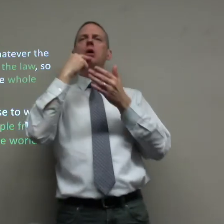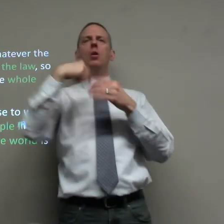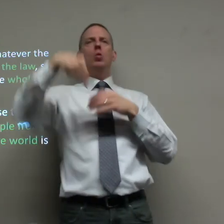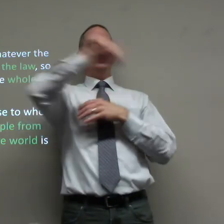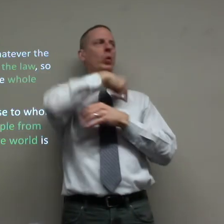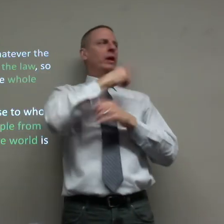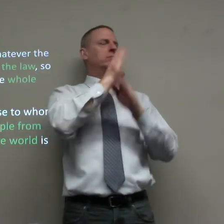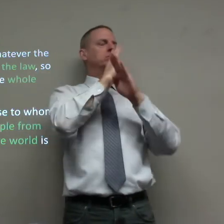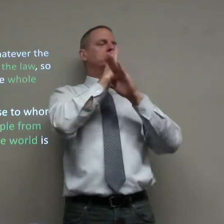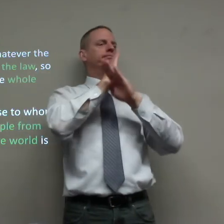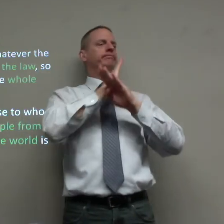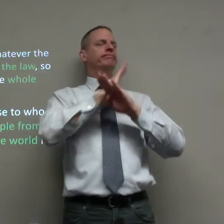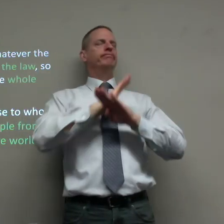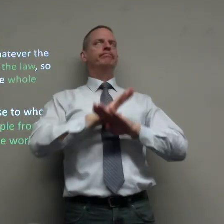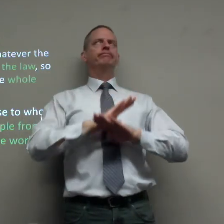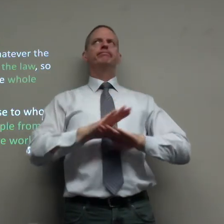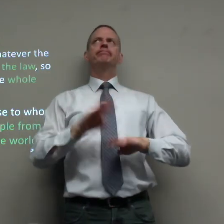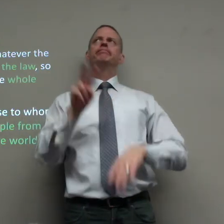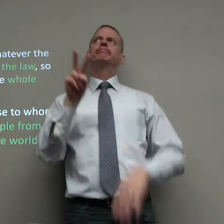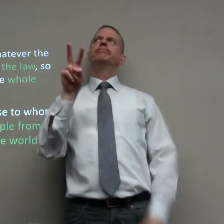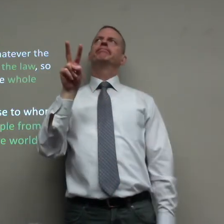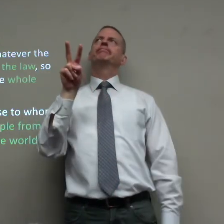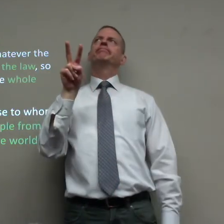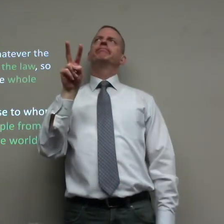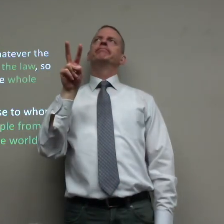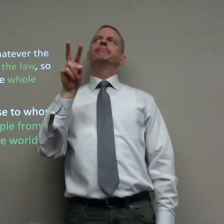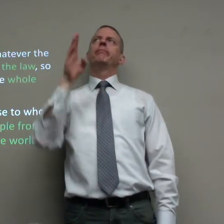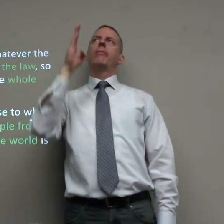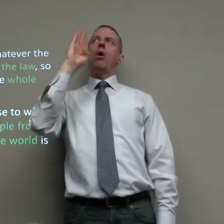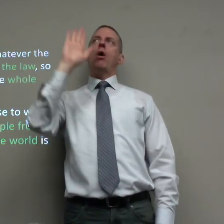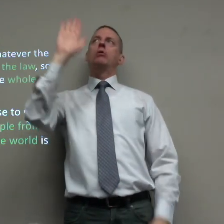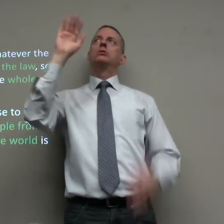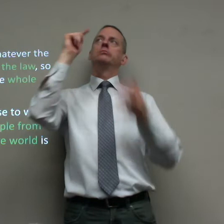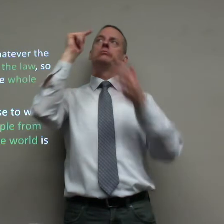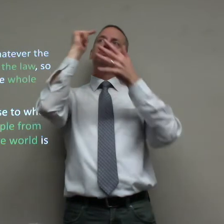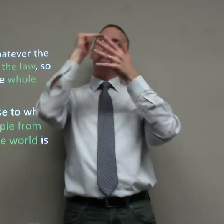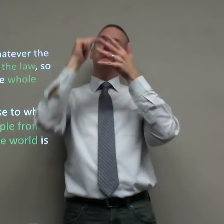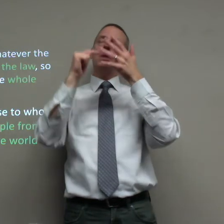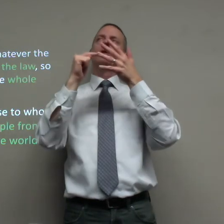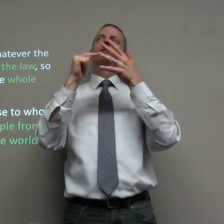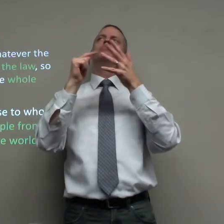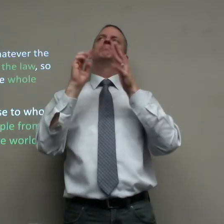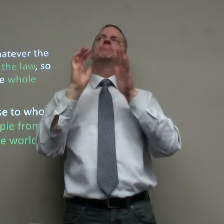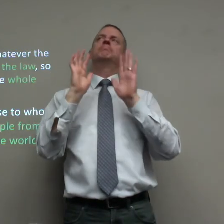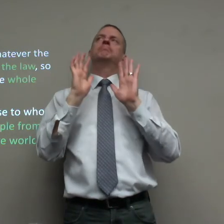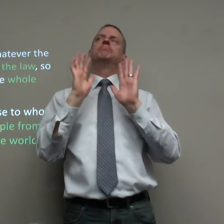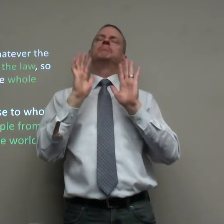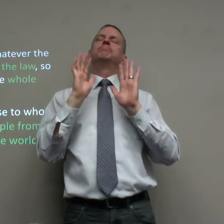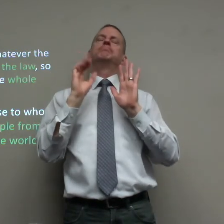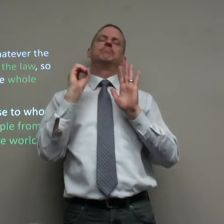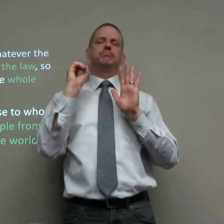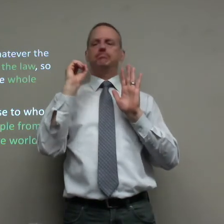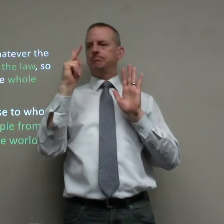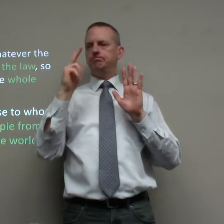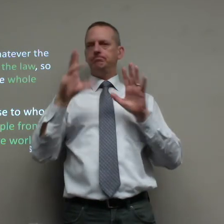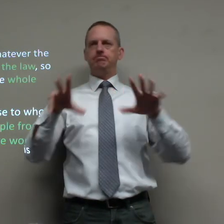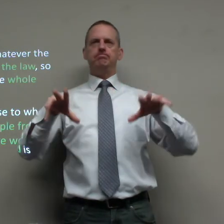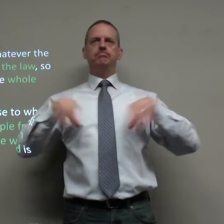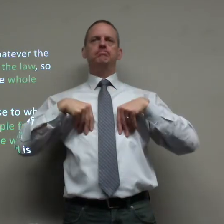that's why the verse says is that we must be humble and quiet and look and when he lists all our different sins we can say okay and